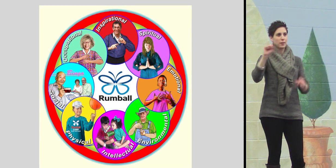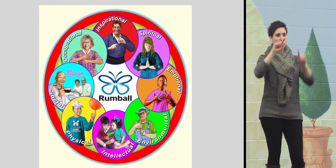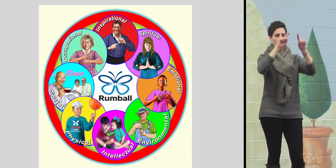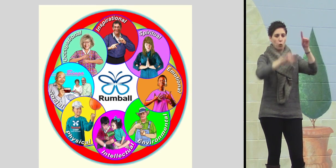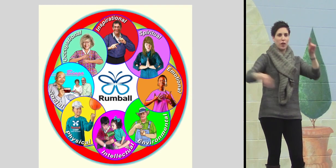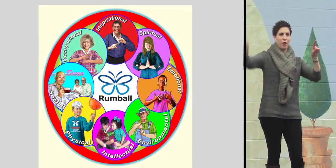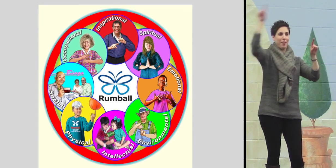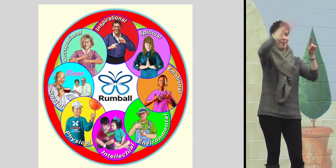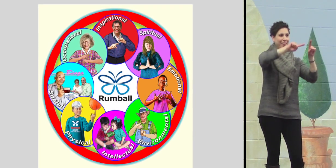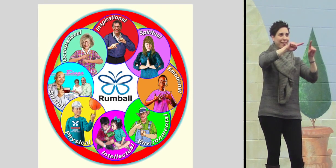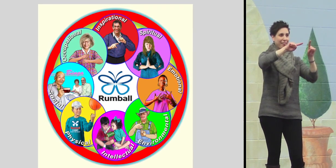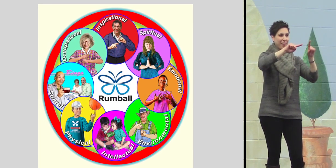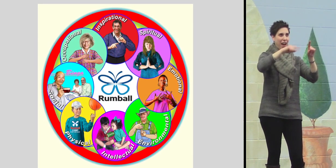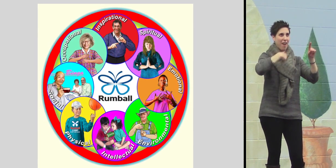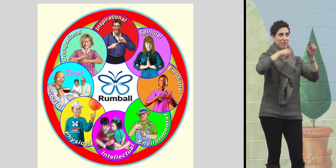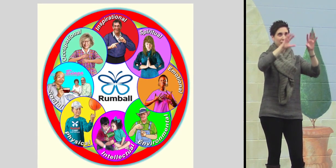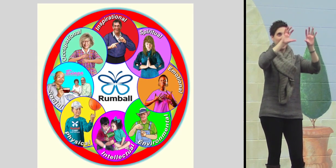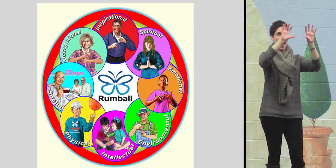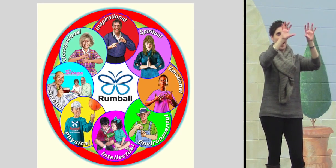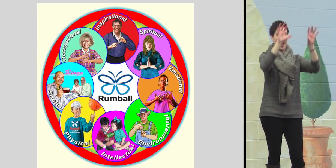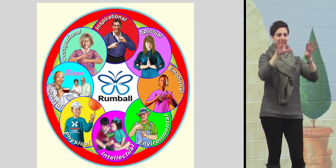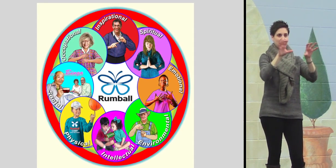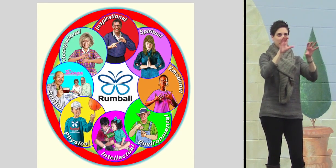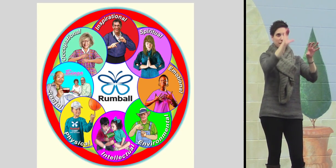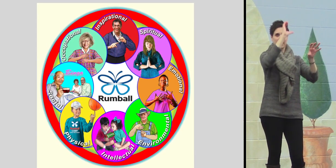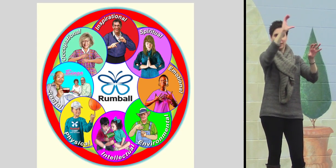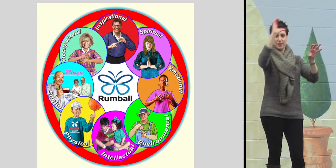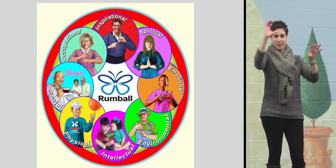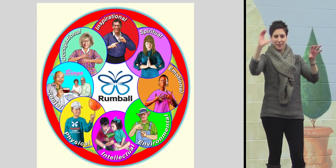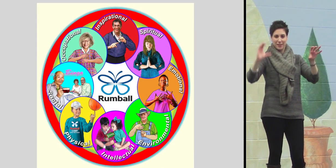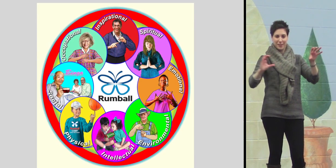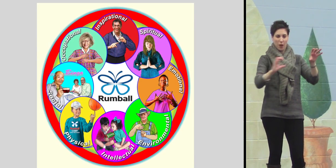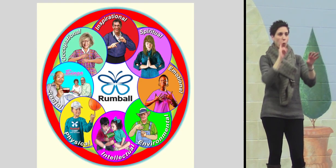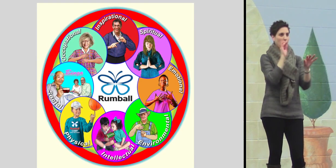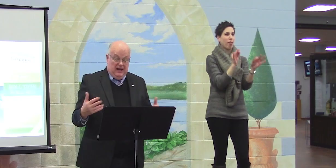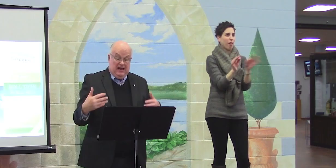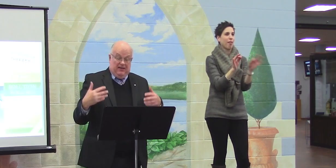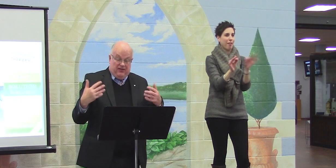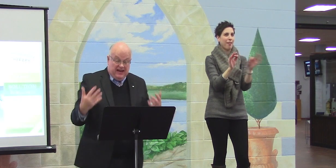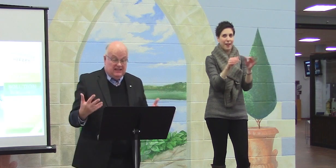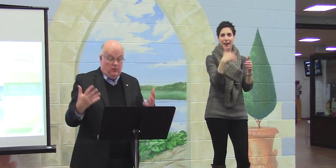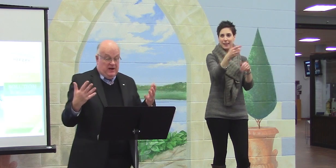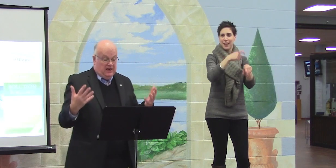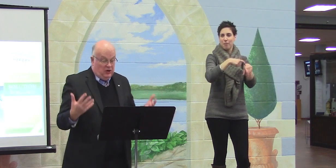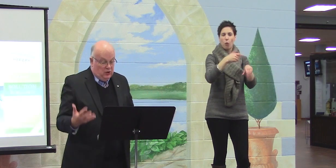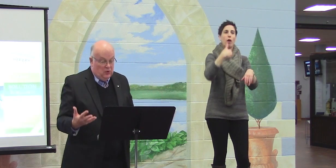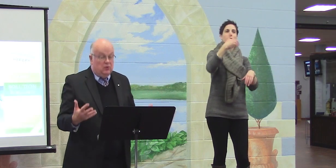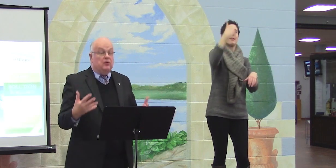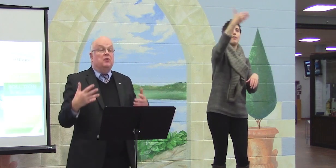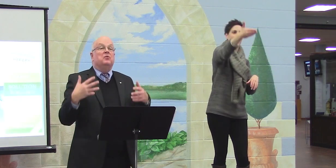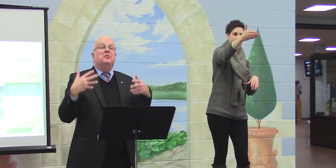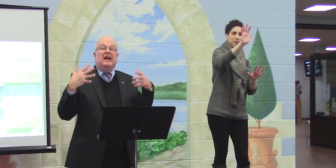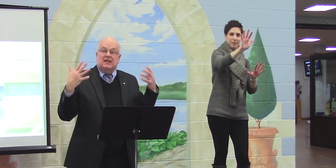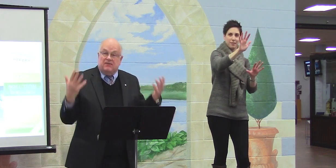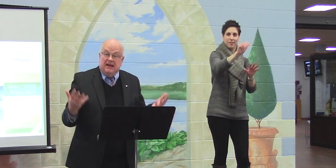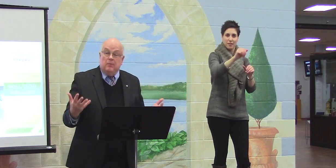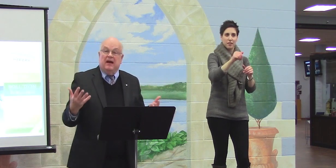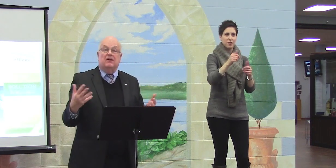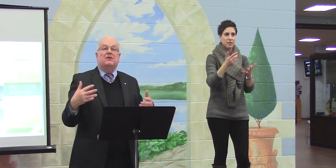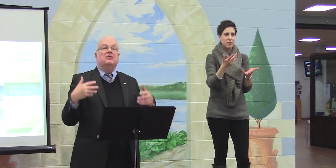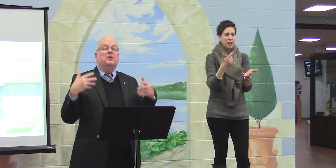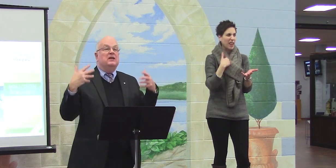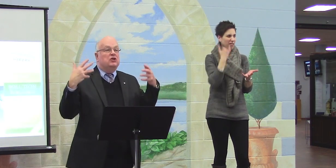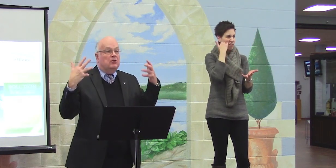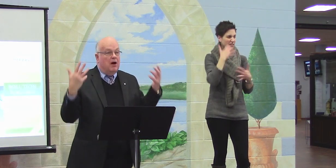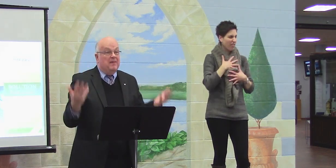activities, most of which are already being done, but we're going to talk about it more. Things that we can do to make us feel